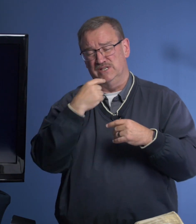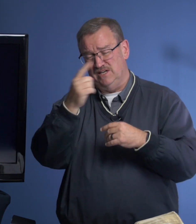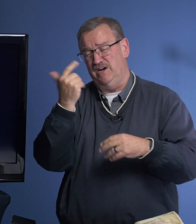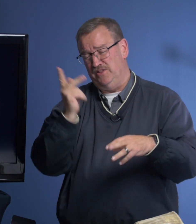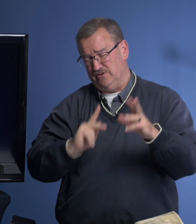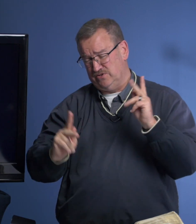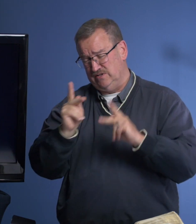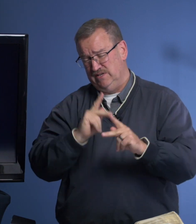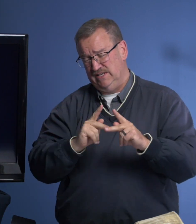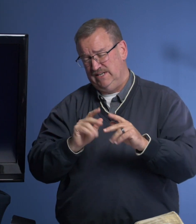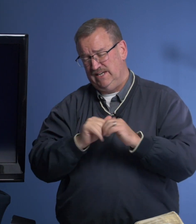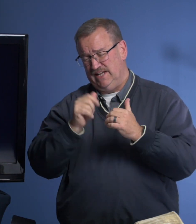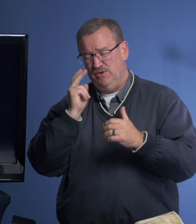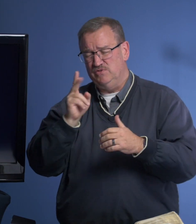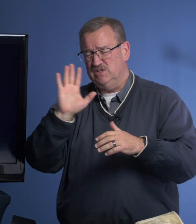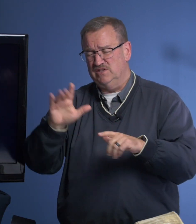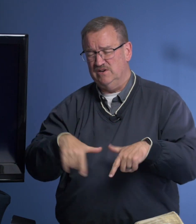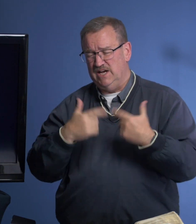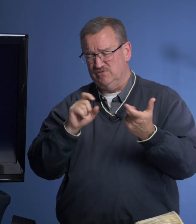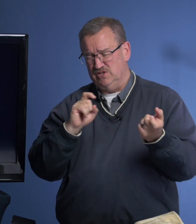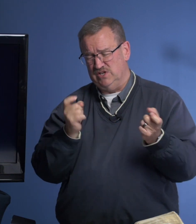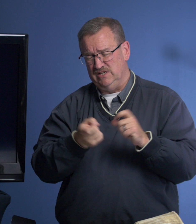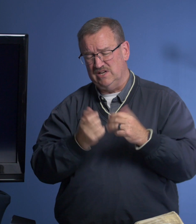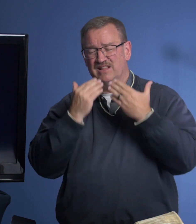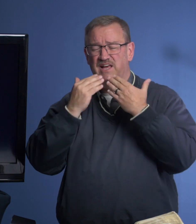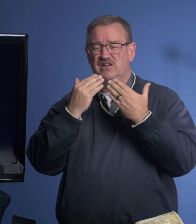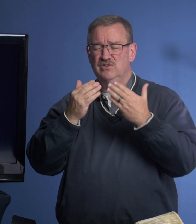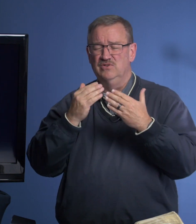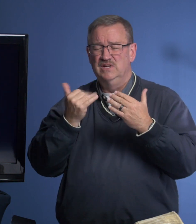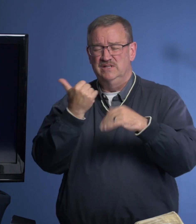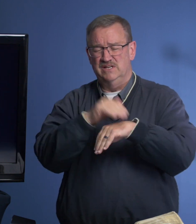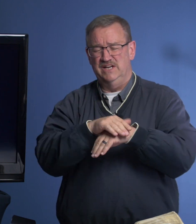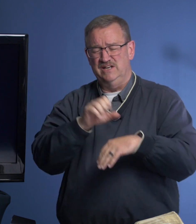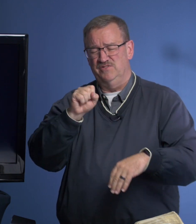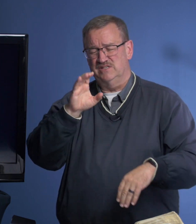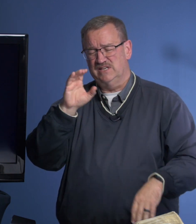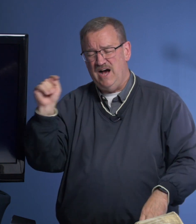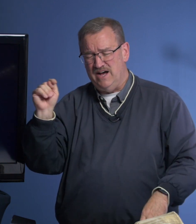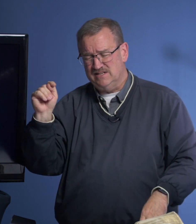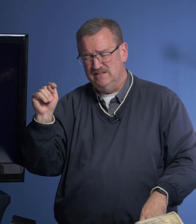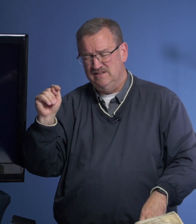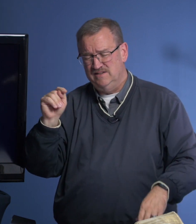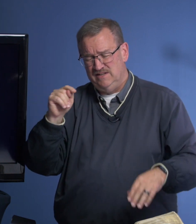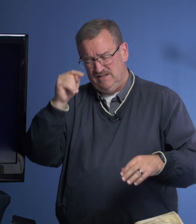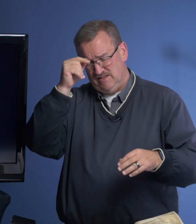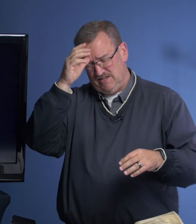to tell others and how we've seen their lives get changed. I thank you tonight that Scott, the